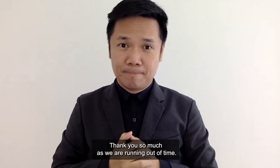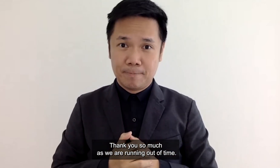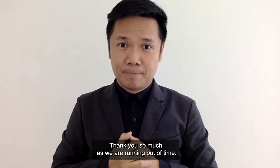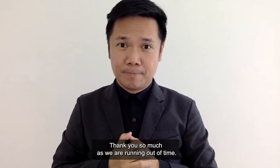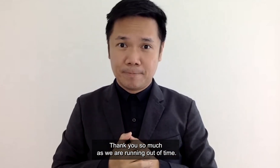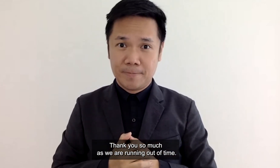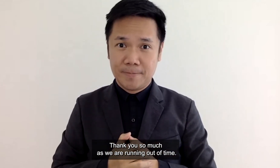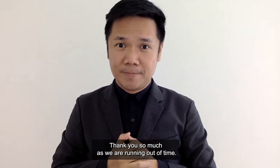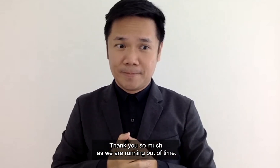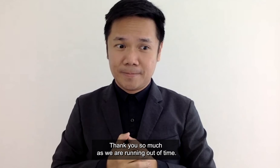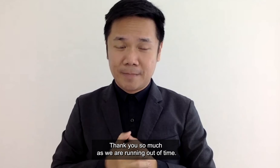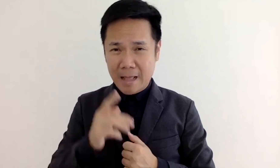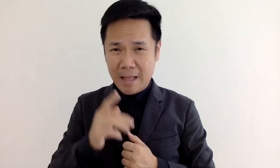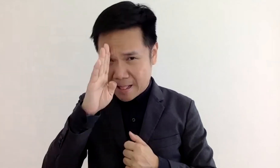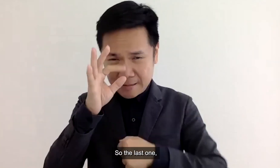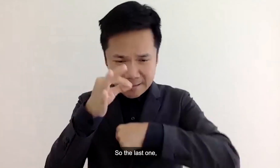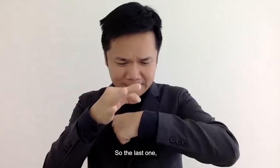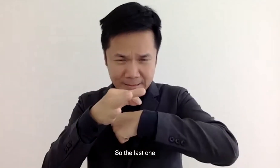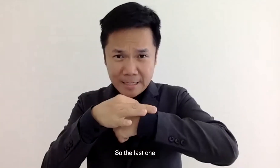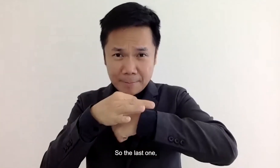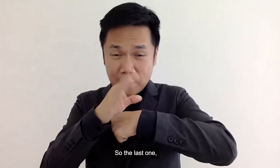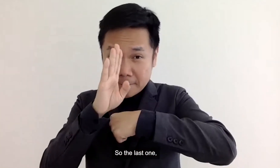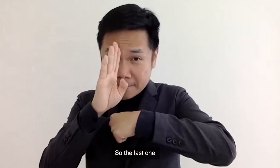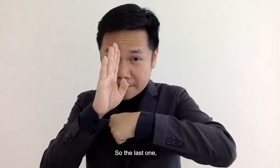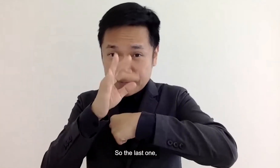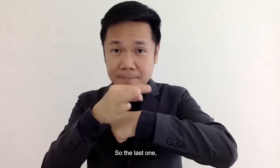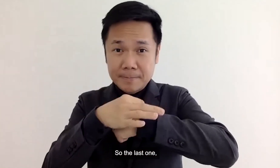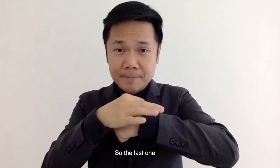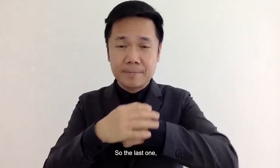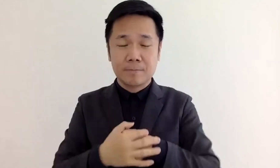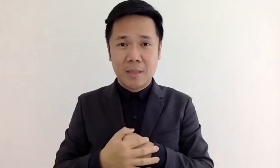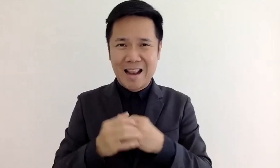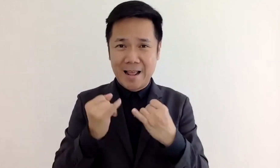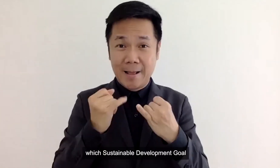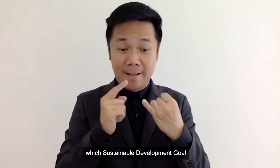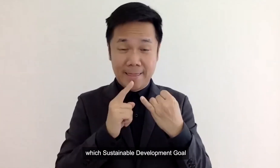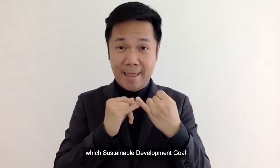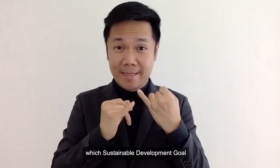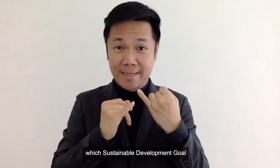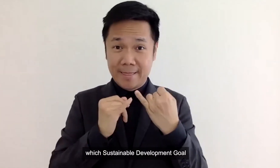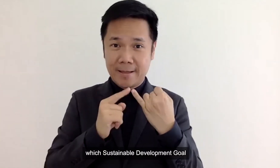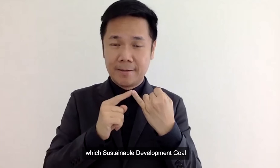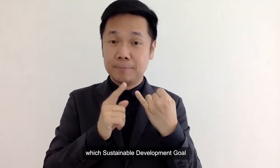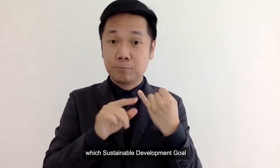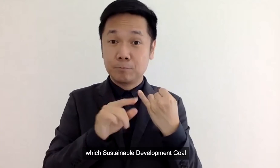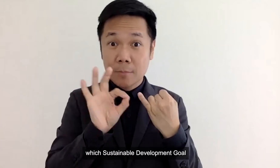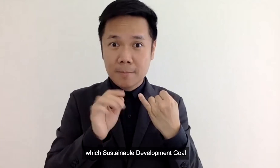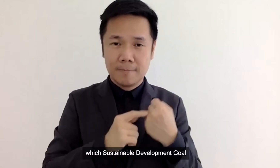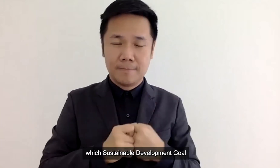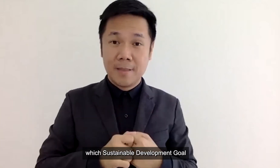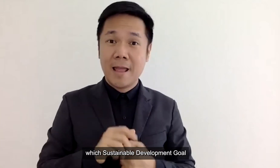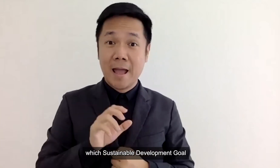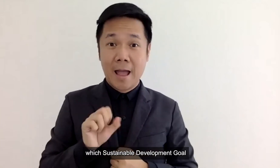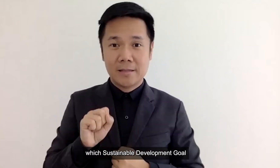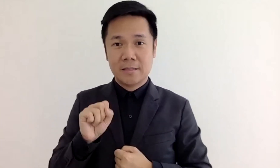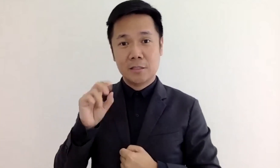of time uh so uh the last one which sustainable development